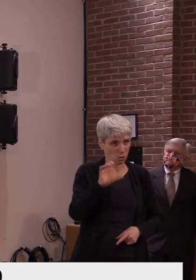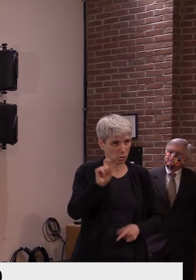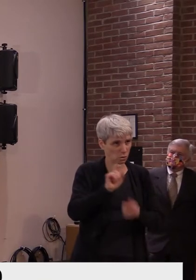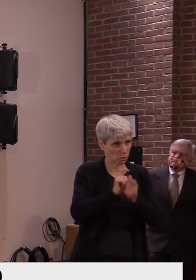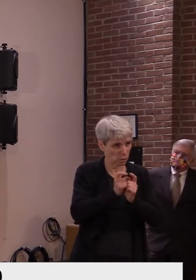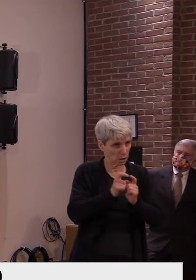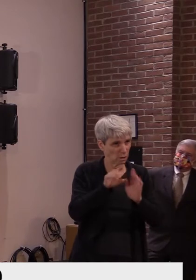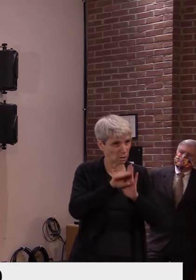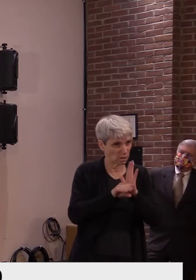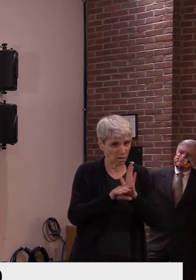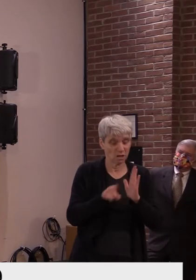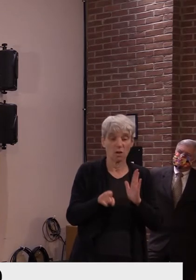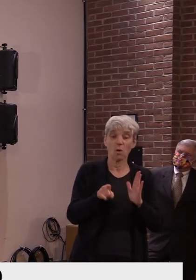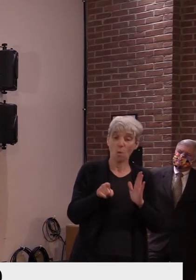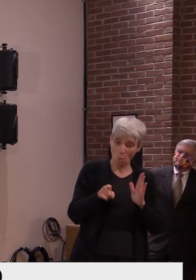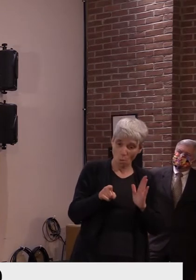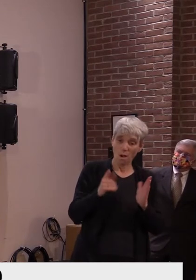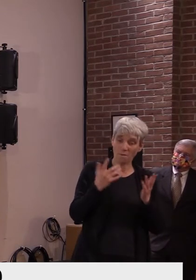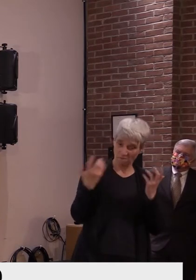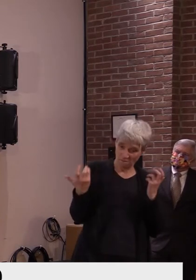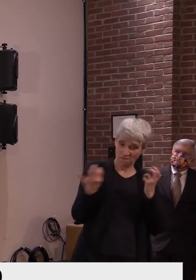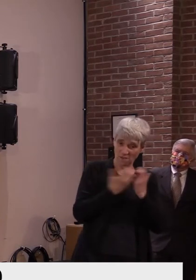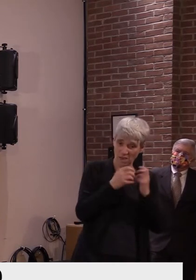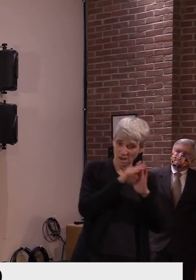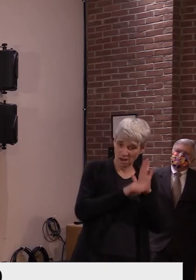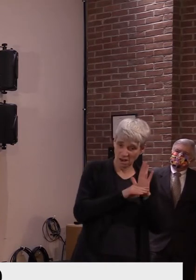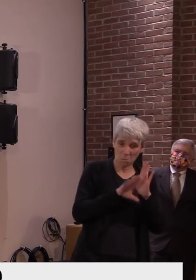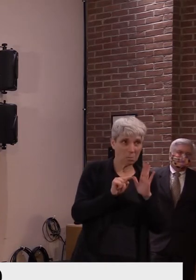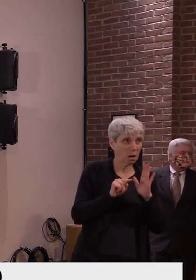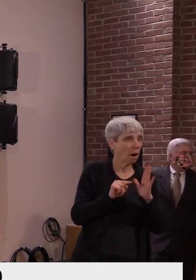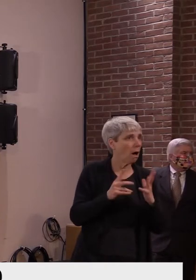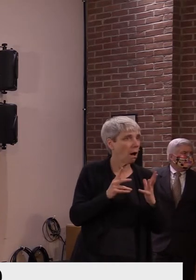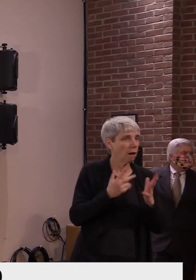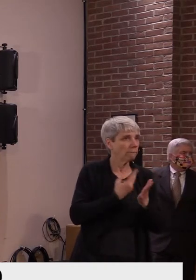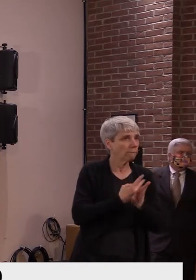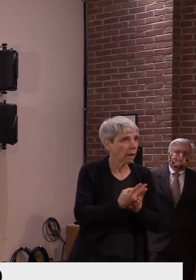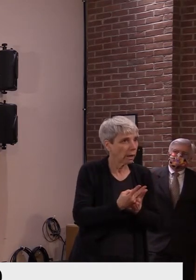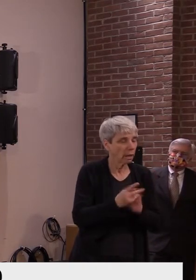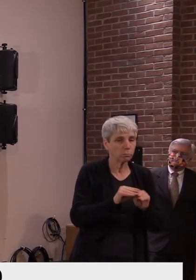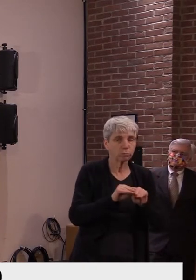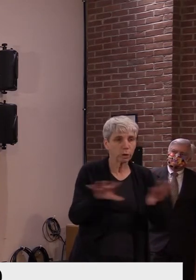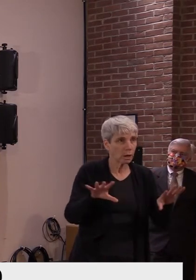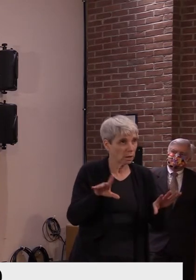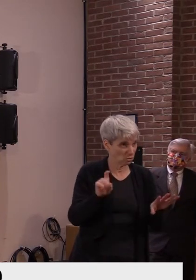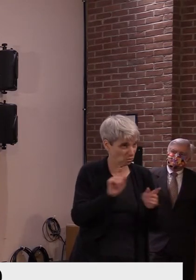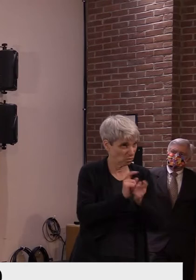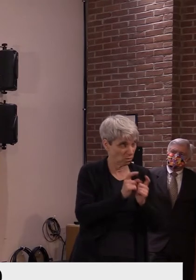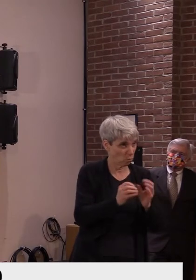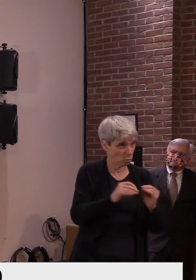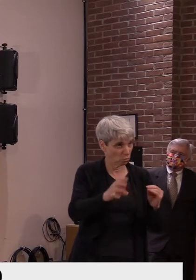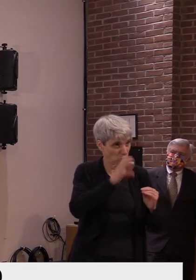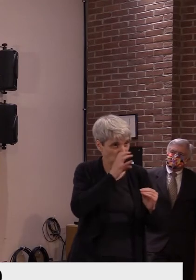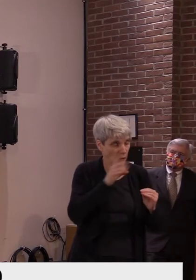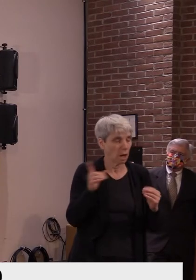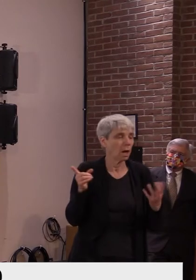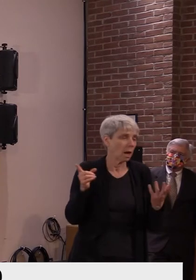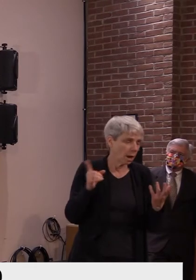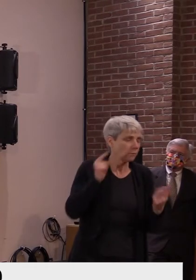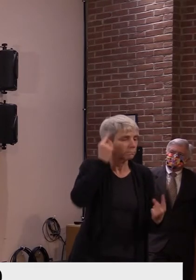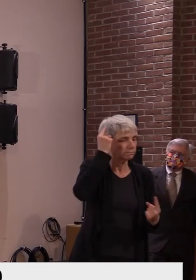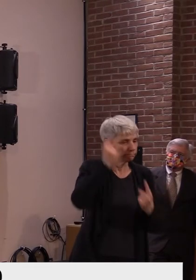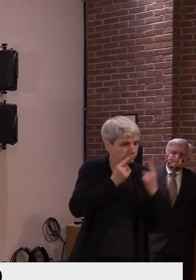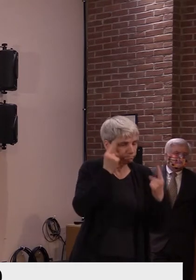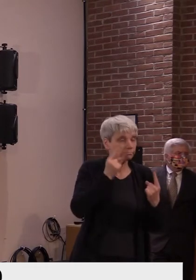happening within the government? They should always be rethinking that. But again, if their gatherings are a 10,